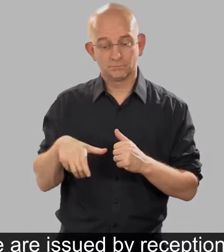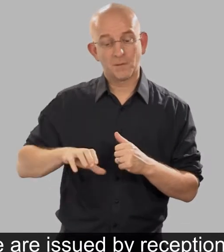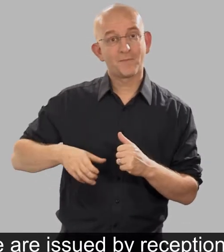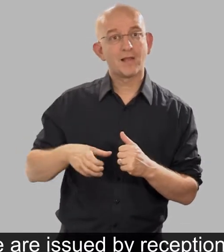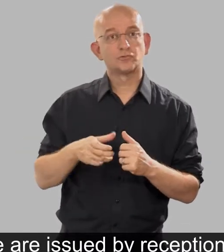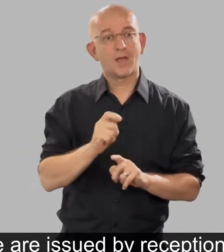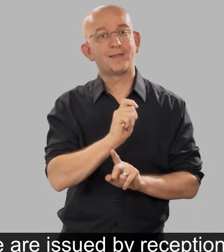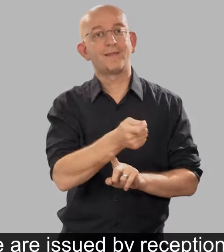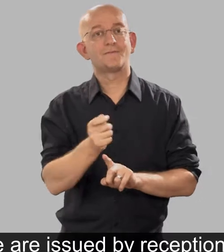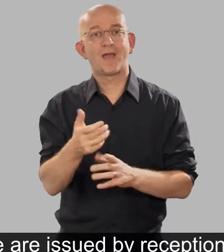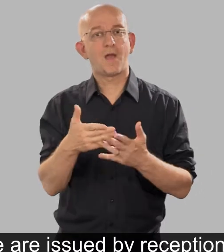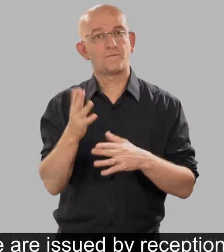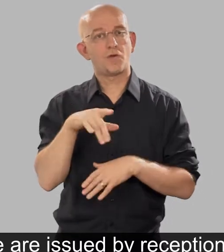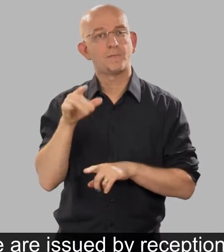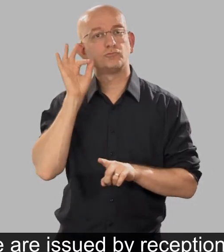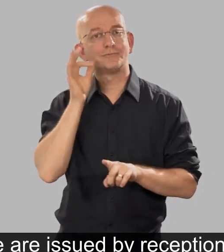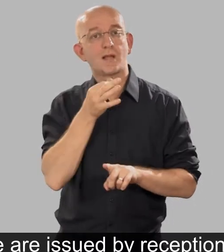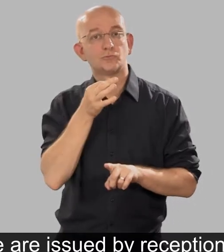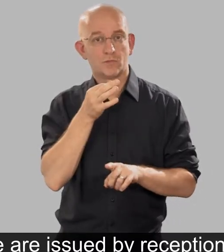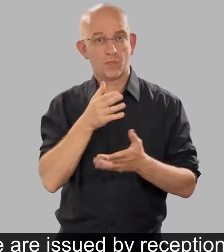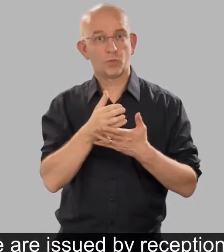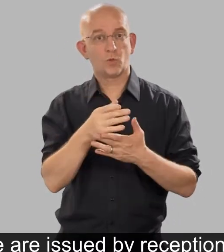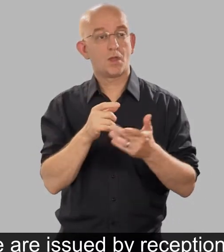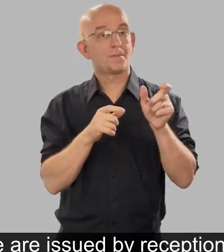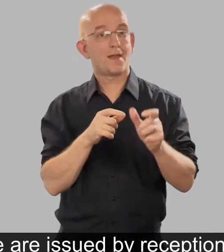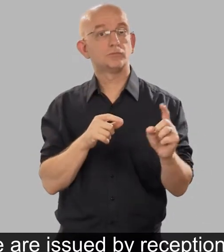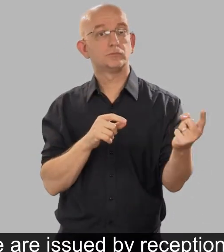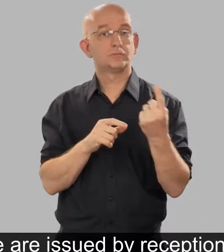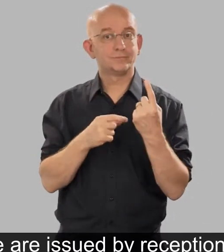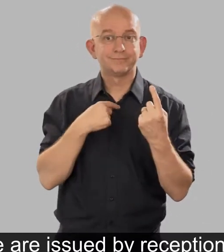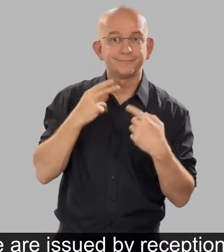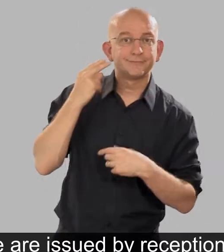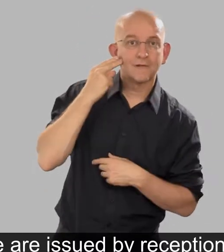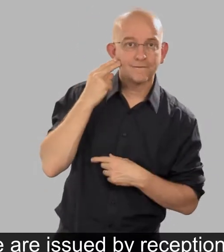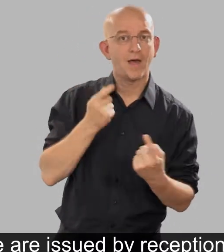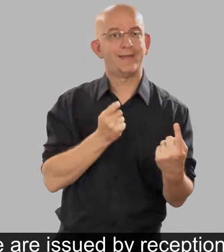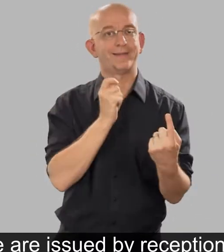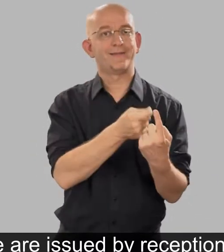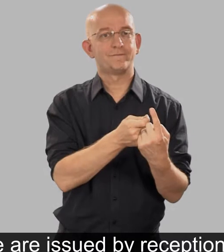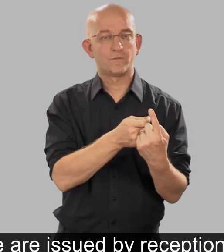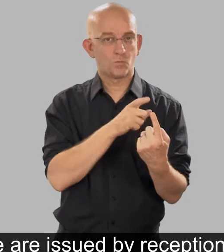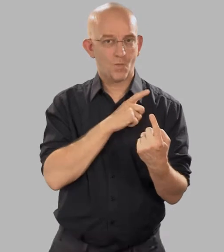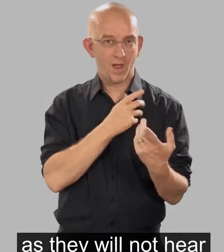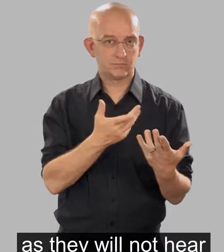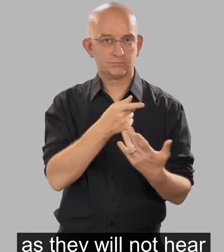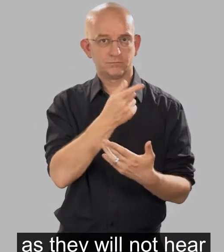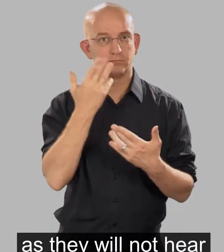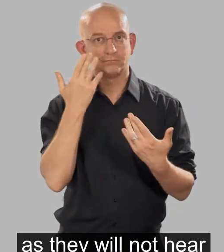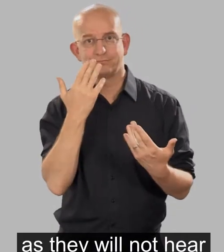These are issued by reception when the patient is identified as deaf as they will not hear